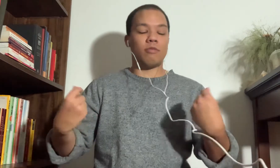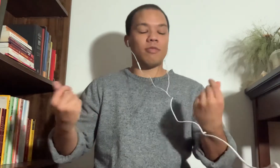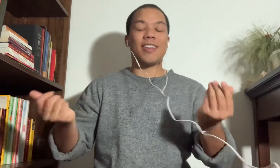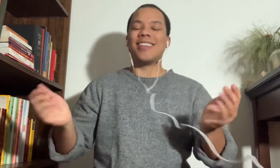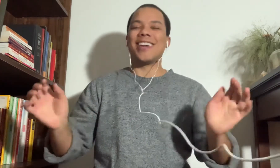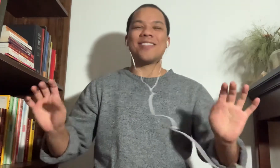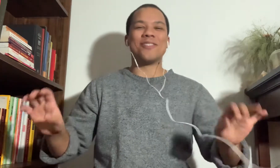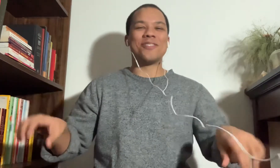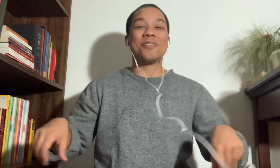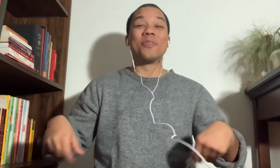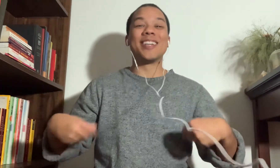not the ankles, the wrists.